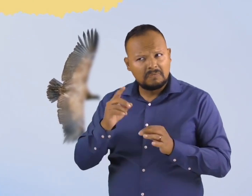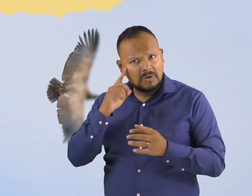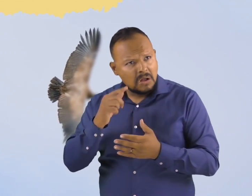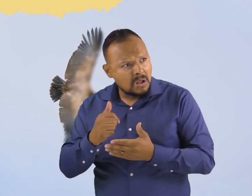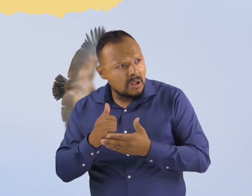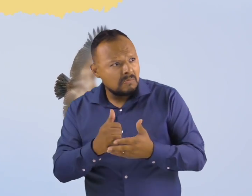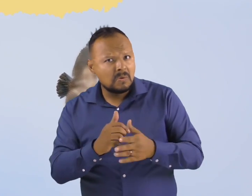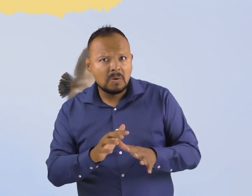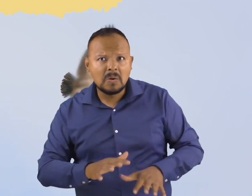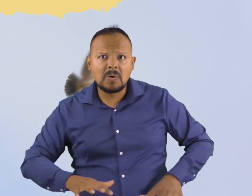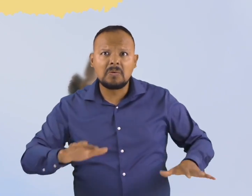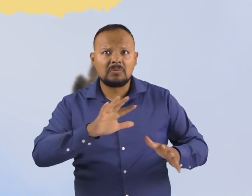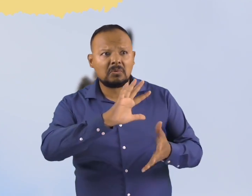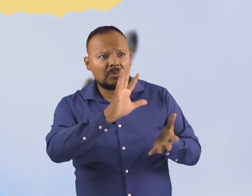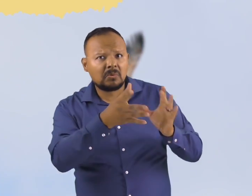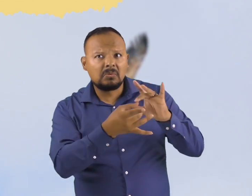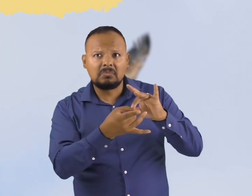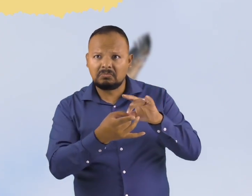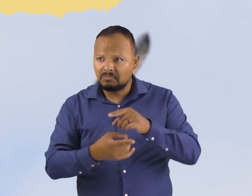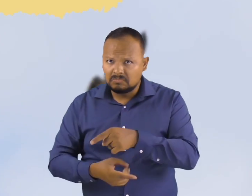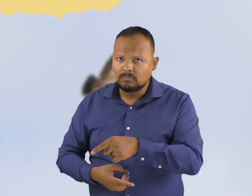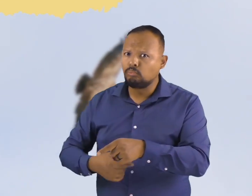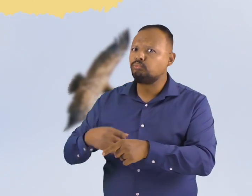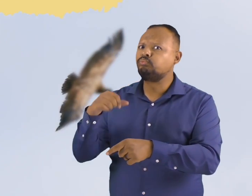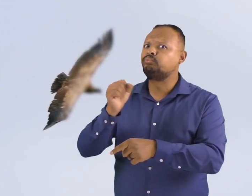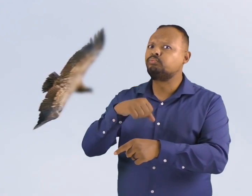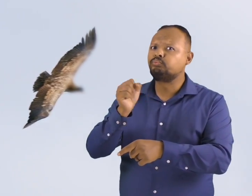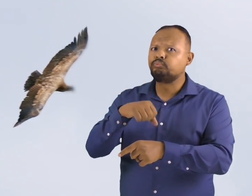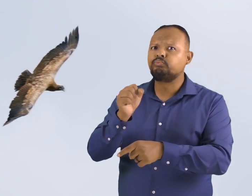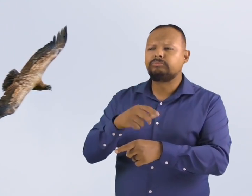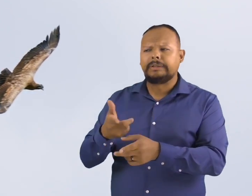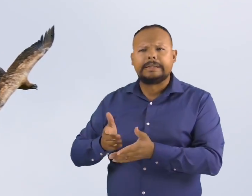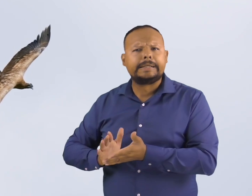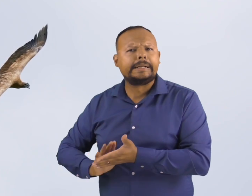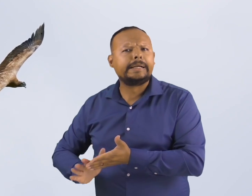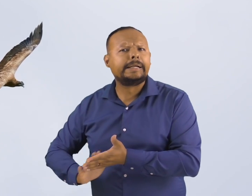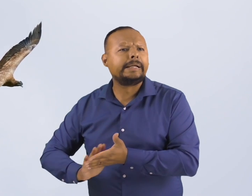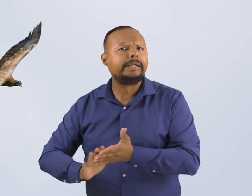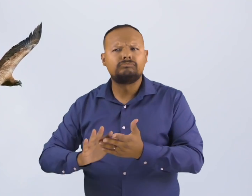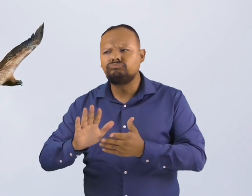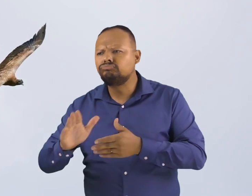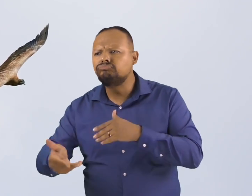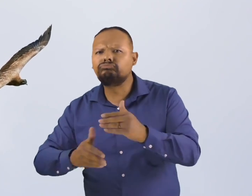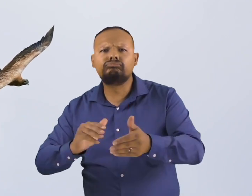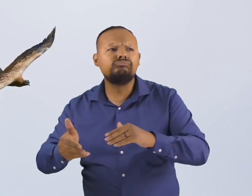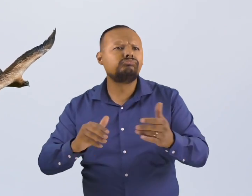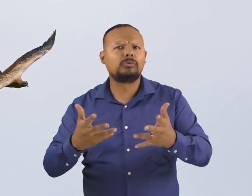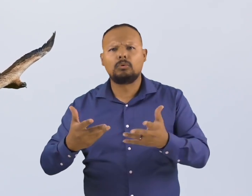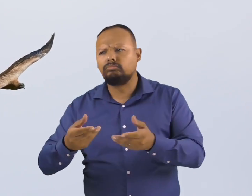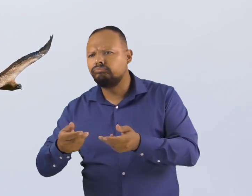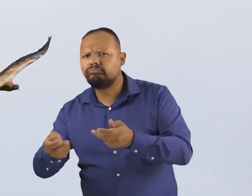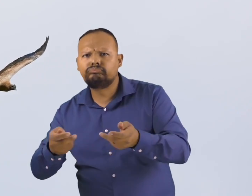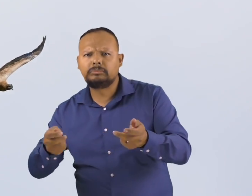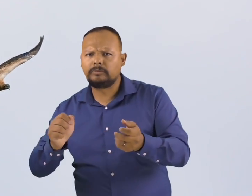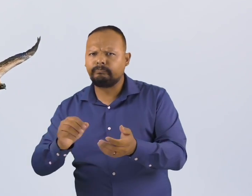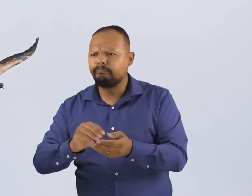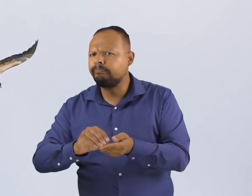crew of the wild. They are great for the environment because they eat animal carcasses that could transmit diseases to